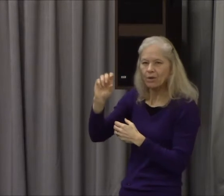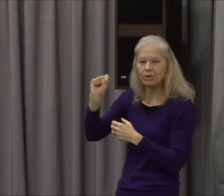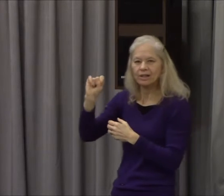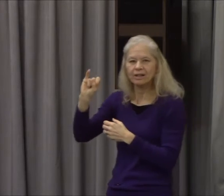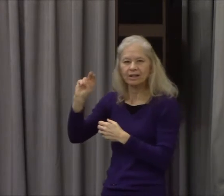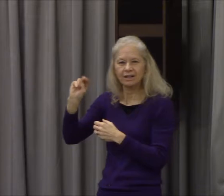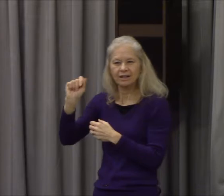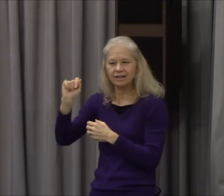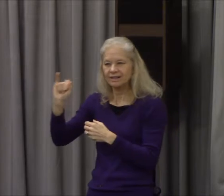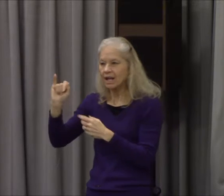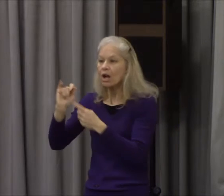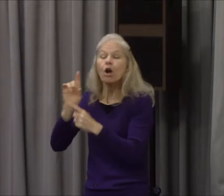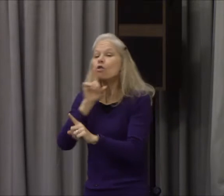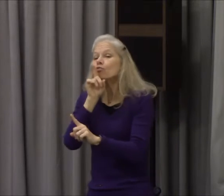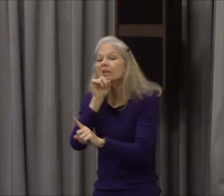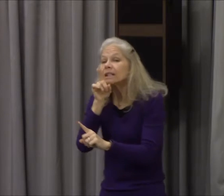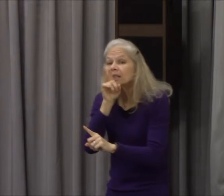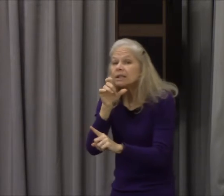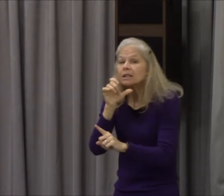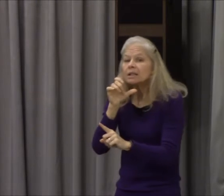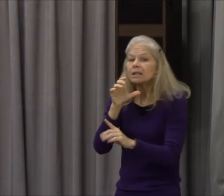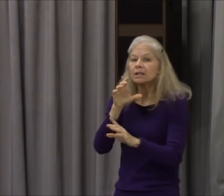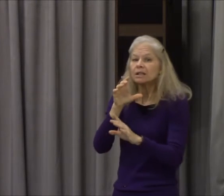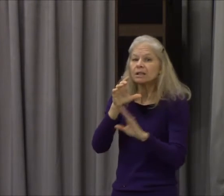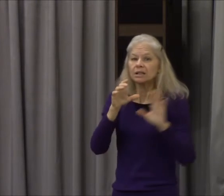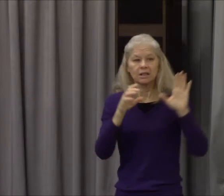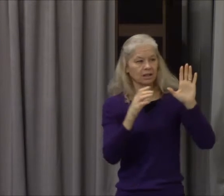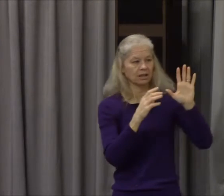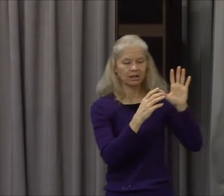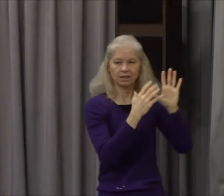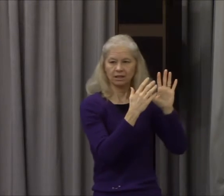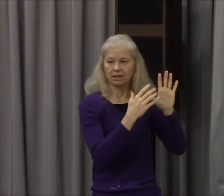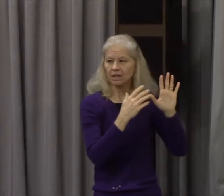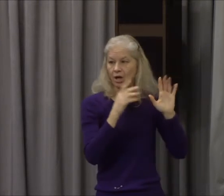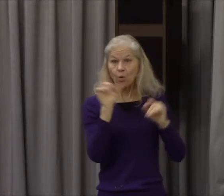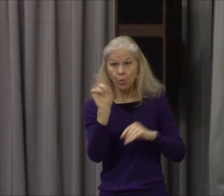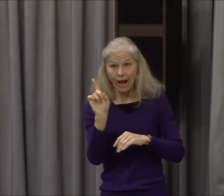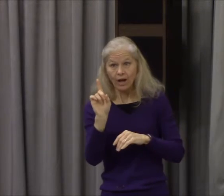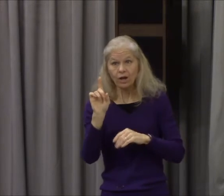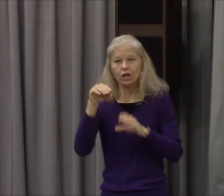Bible says Mount Sinai was what where in Arabia in Arabia